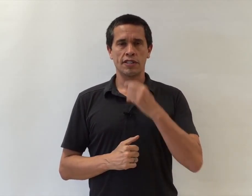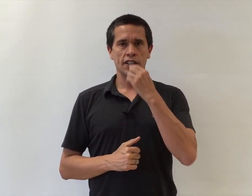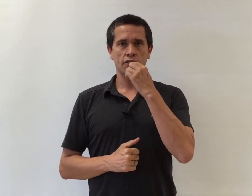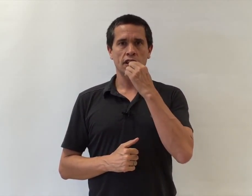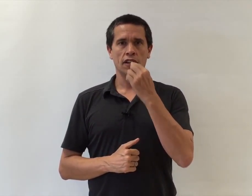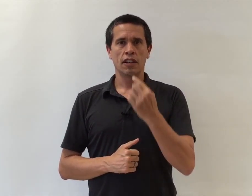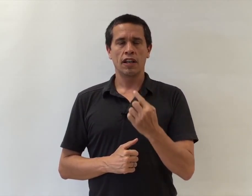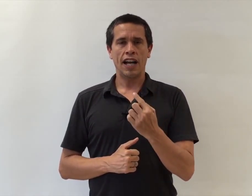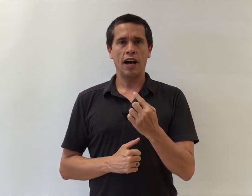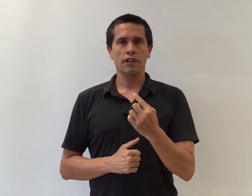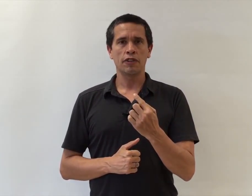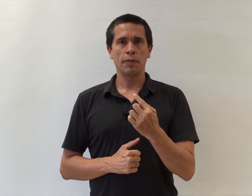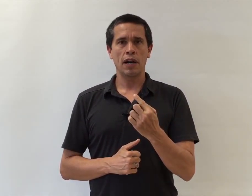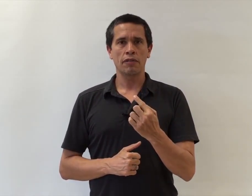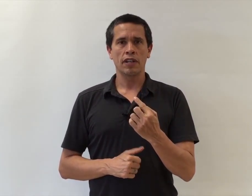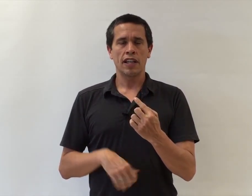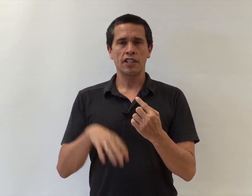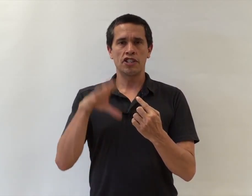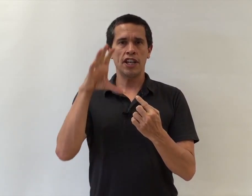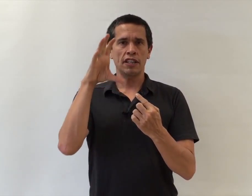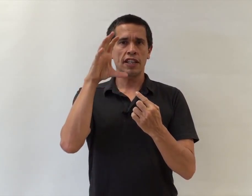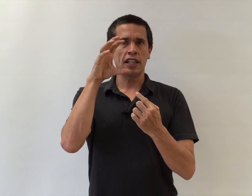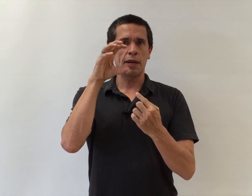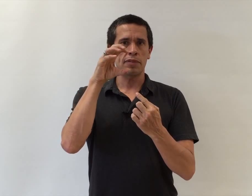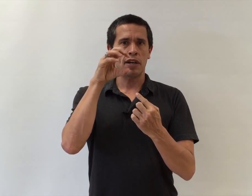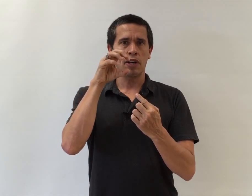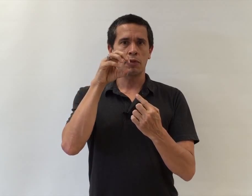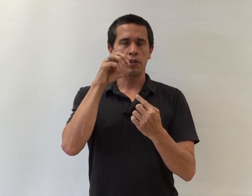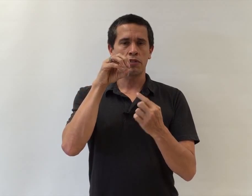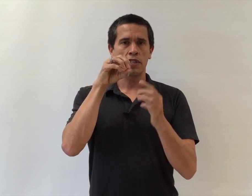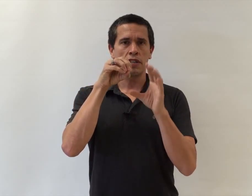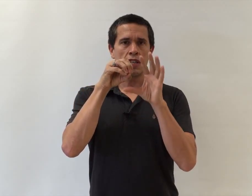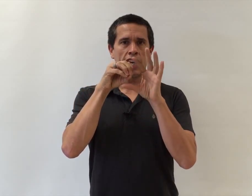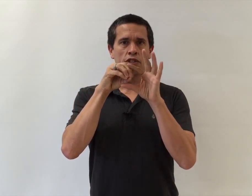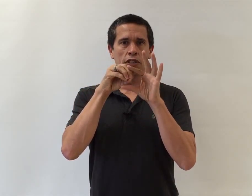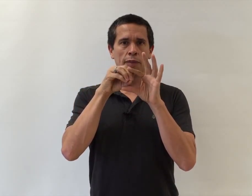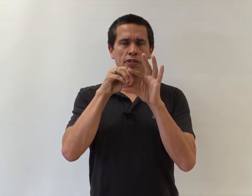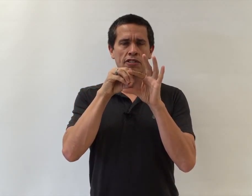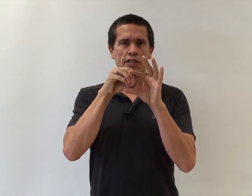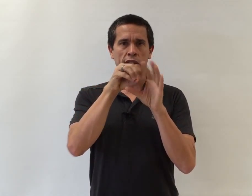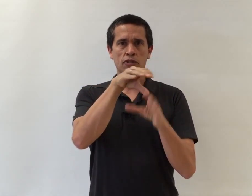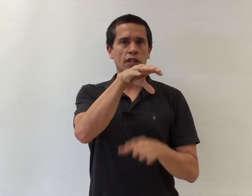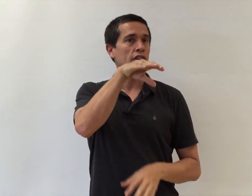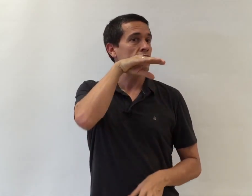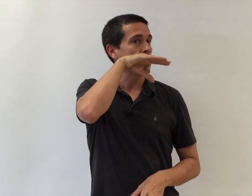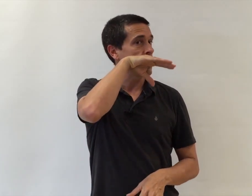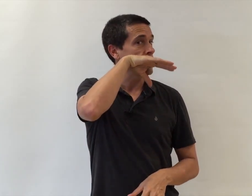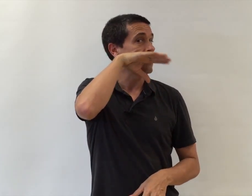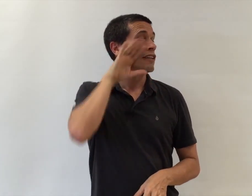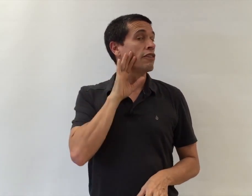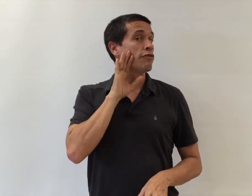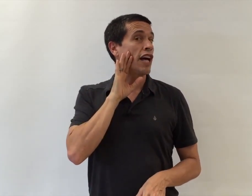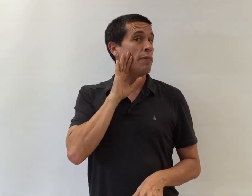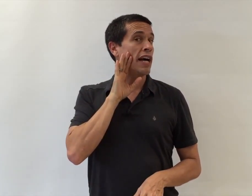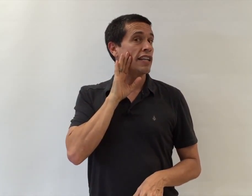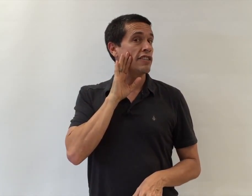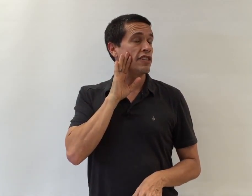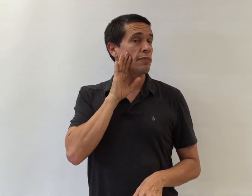to stick your tongue out of your mouth and gently clamp down on it with your teeth and your lips just enough so that your tongue doesn't fly back into your